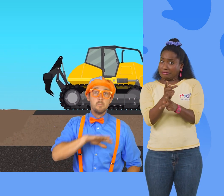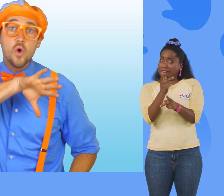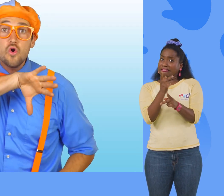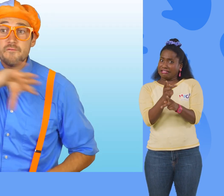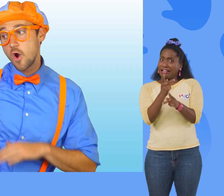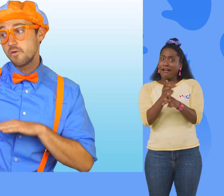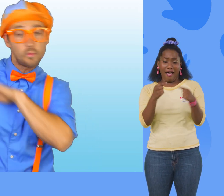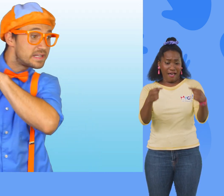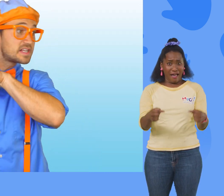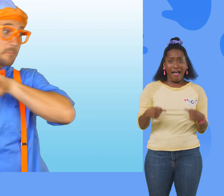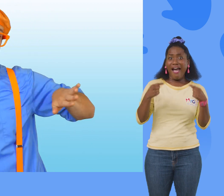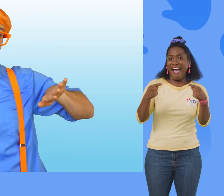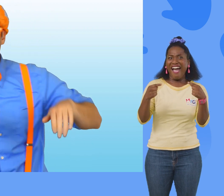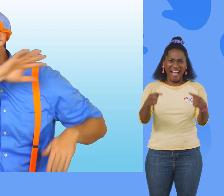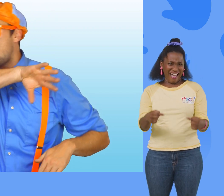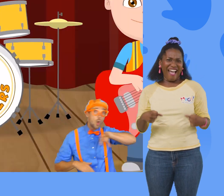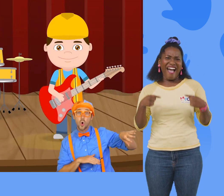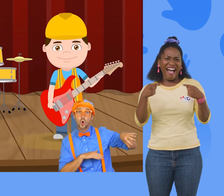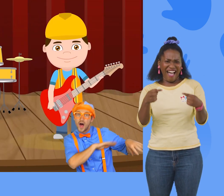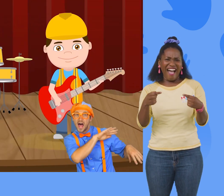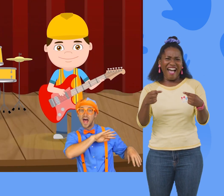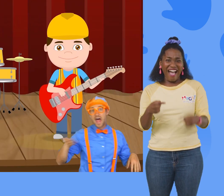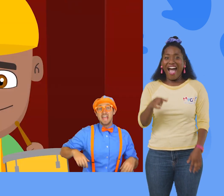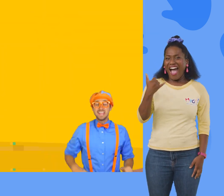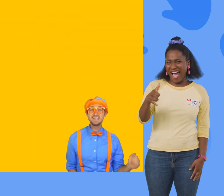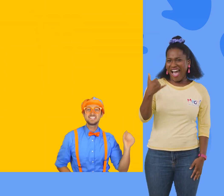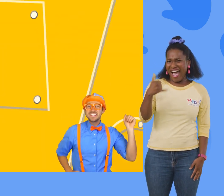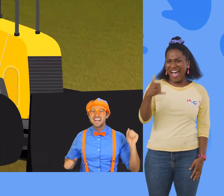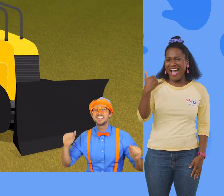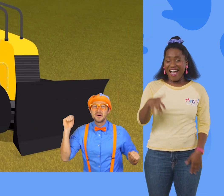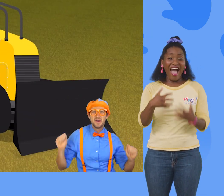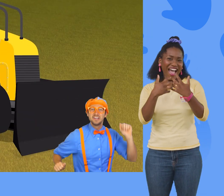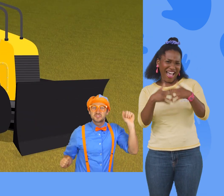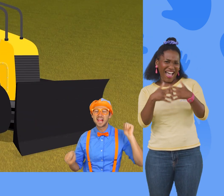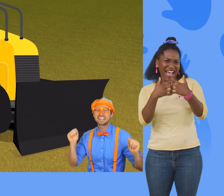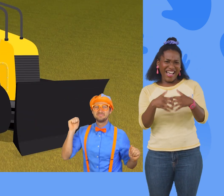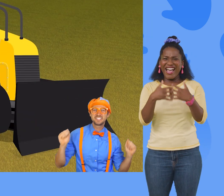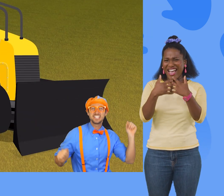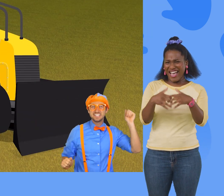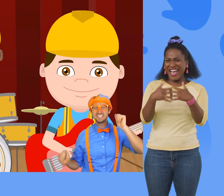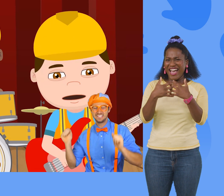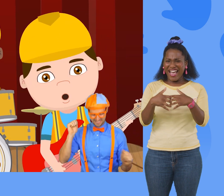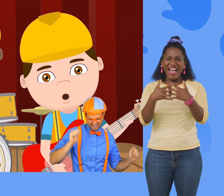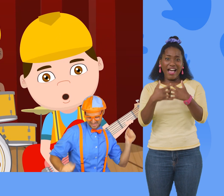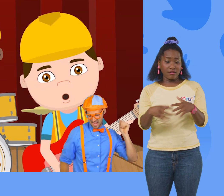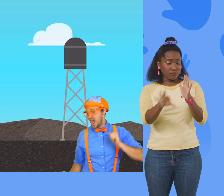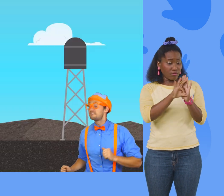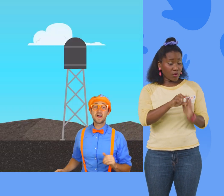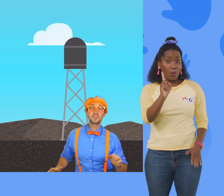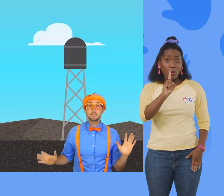Move over, it's about to roll. It's a yellow tracked machine. Whoa, whoa. Found on